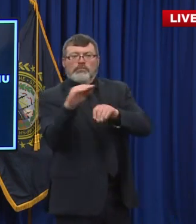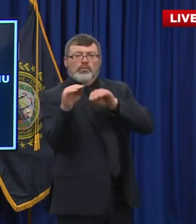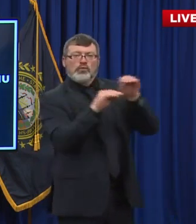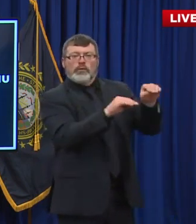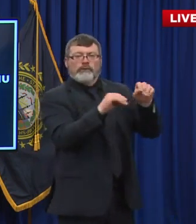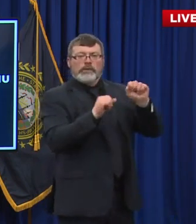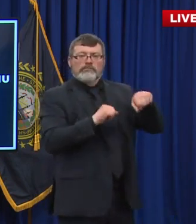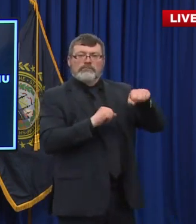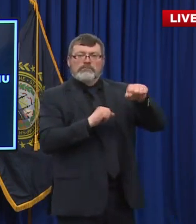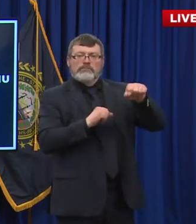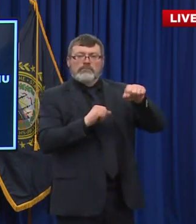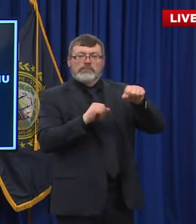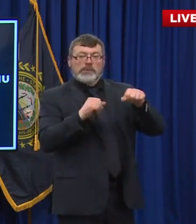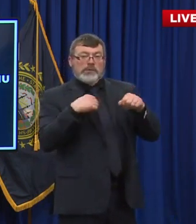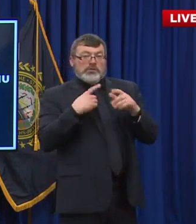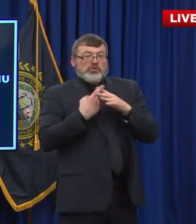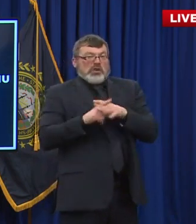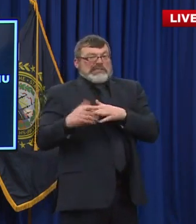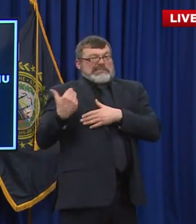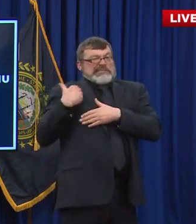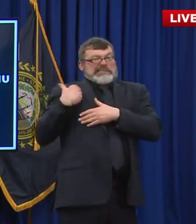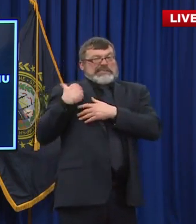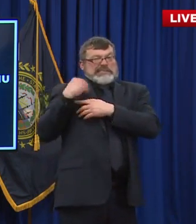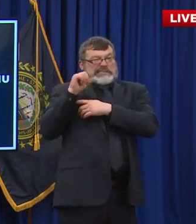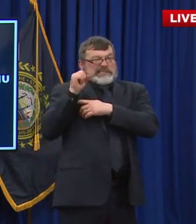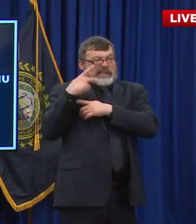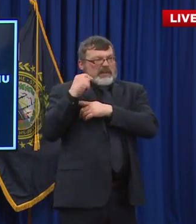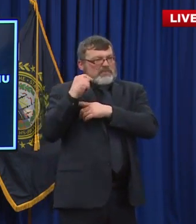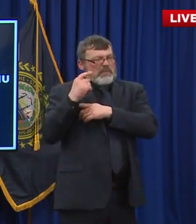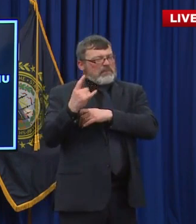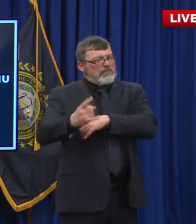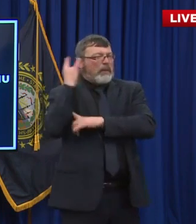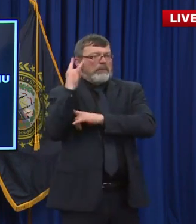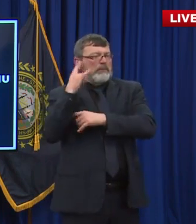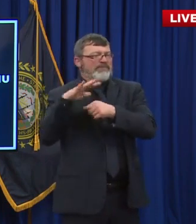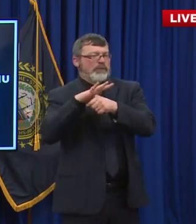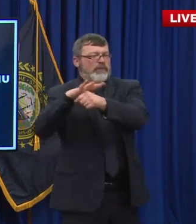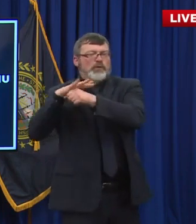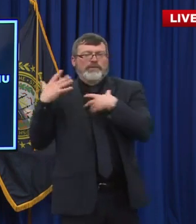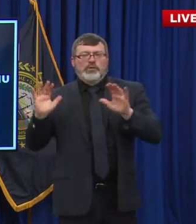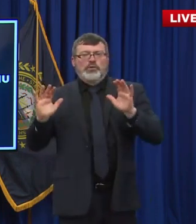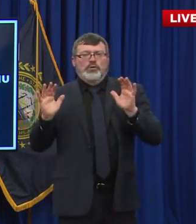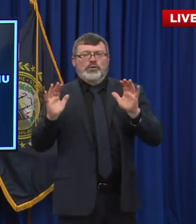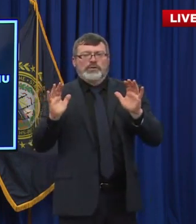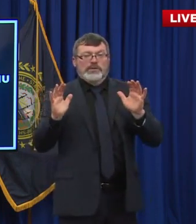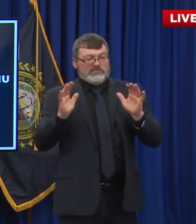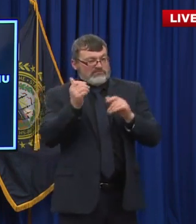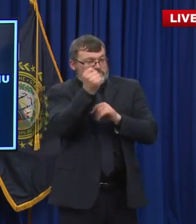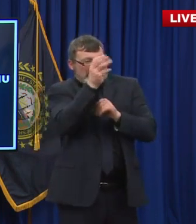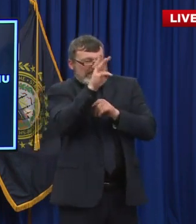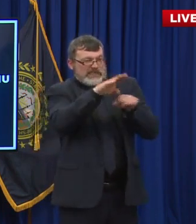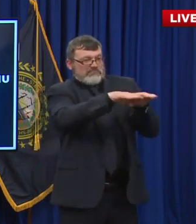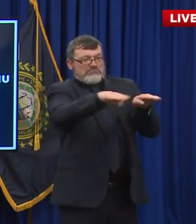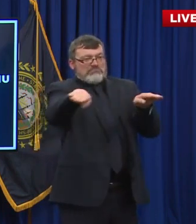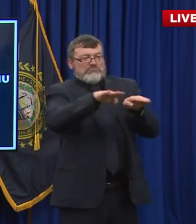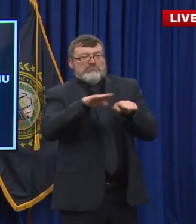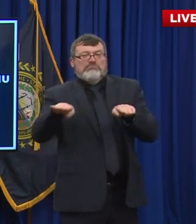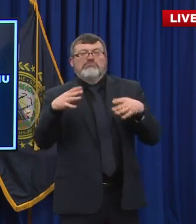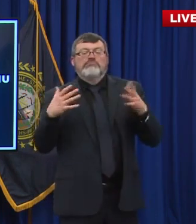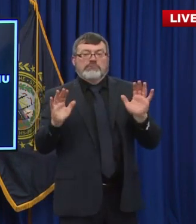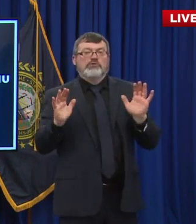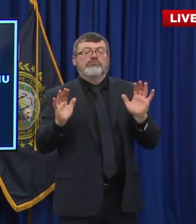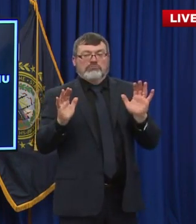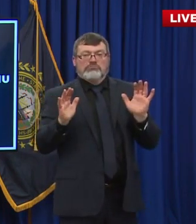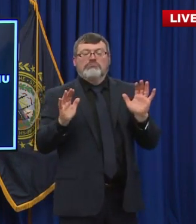September and we were almost immediately full. So those beds, 16 beds there, they're 100% occupied. So that was